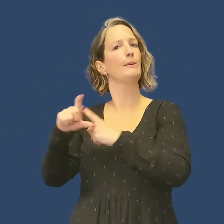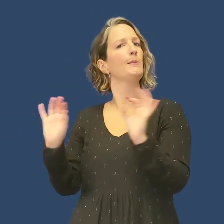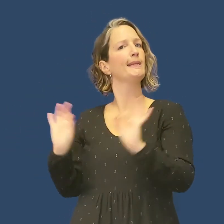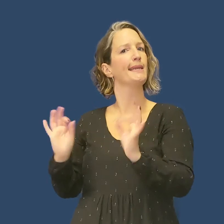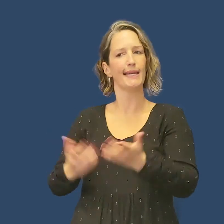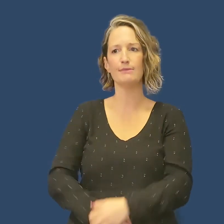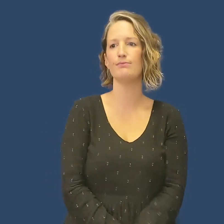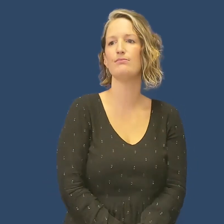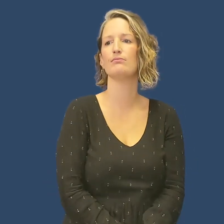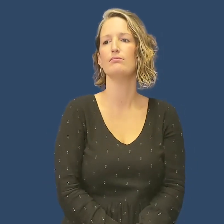the community itself.